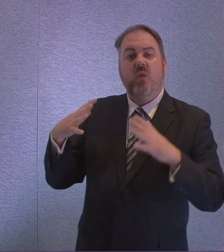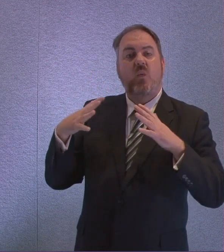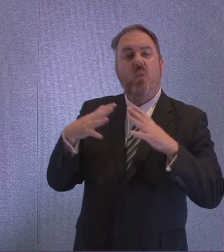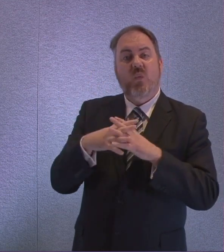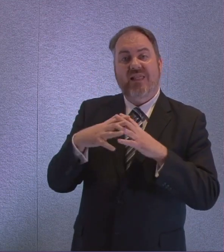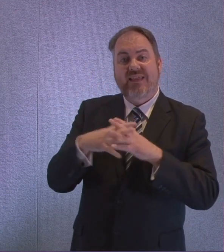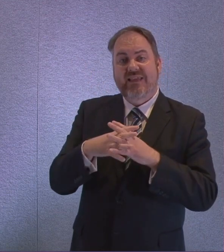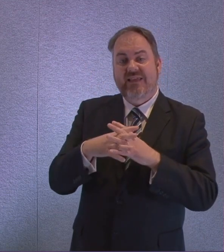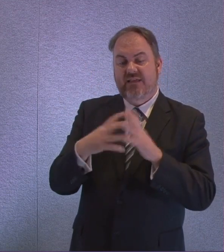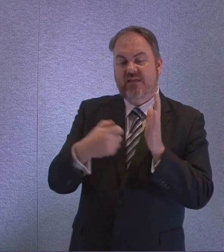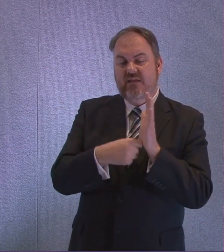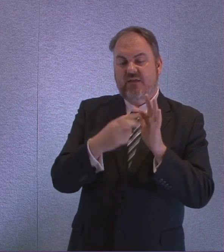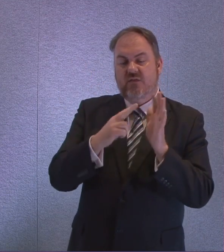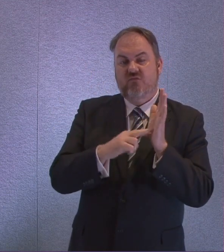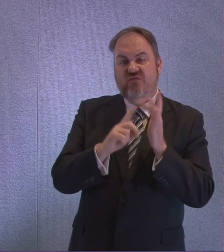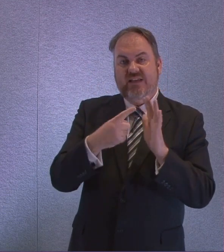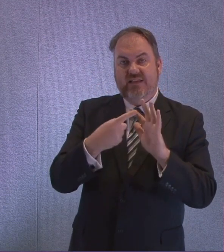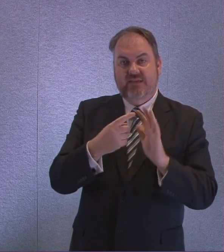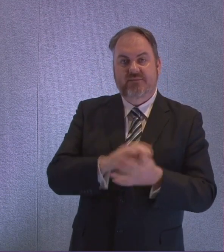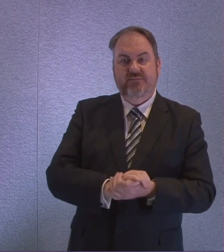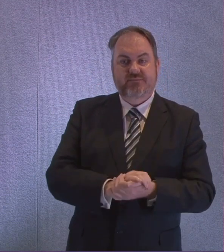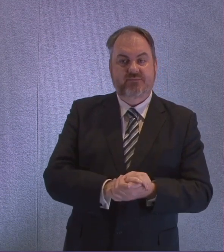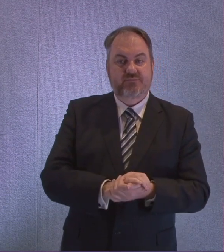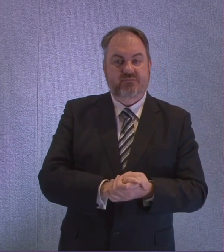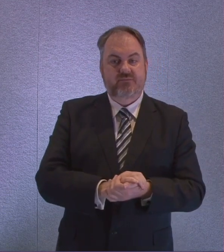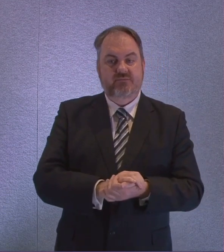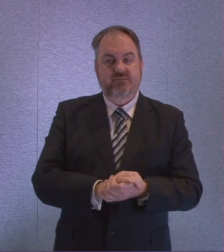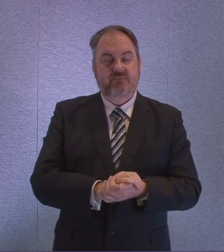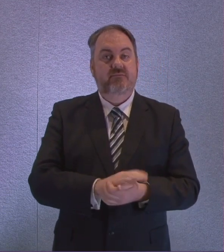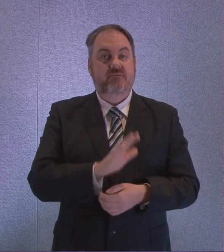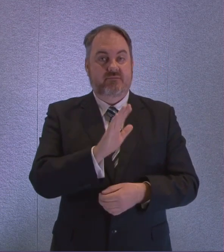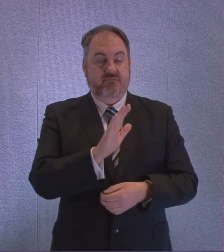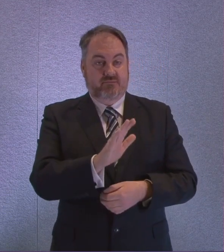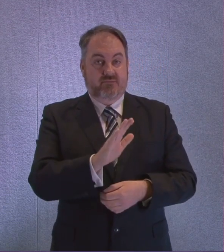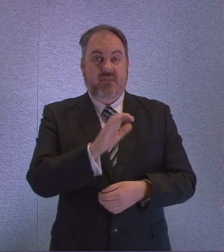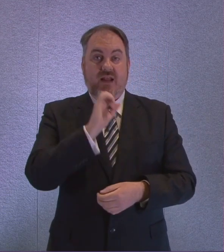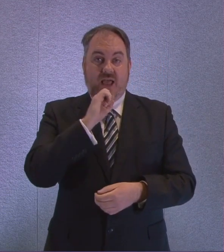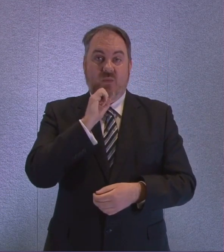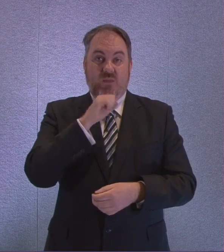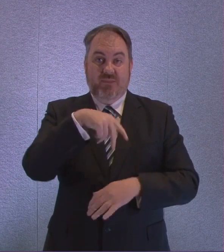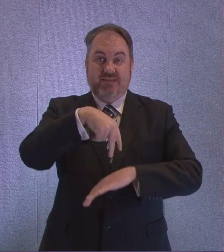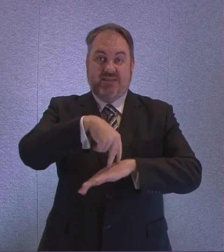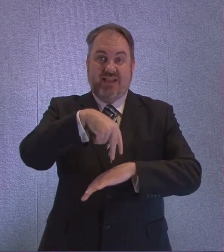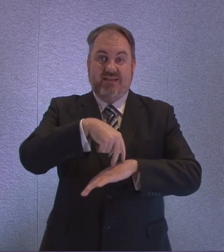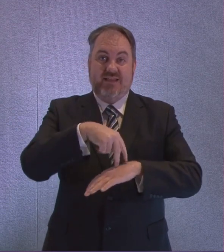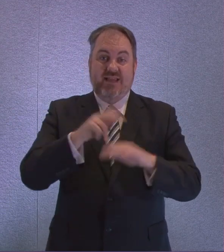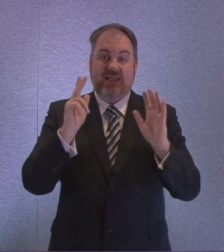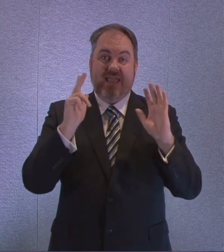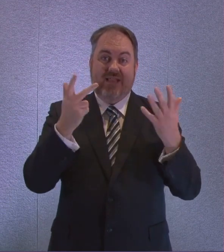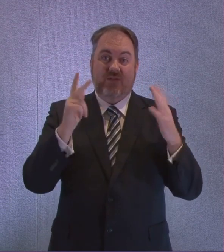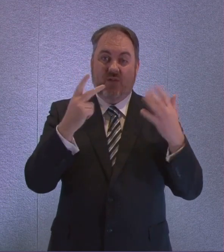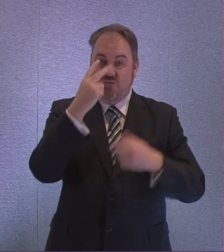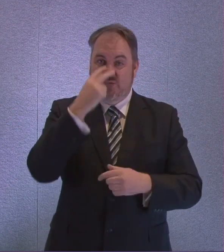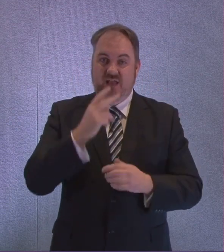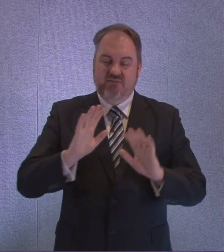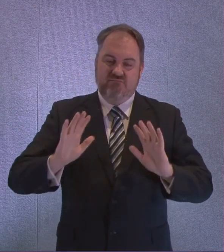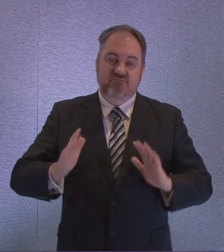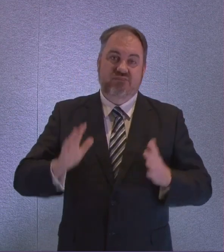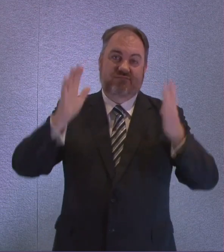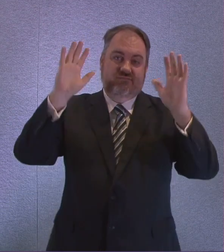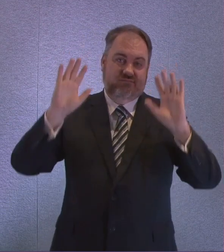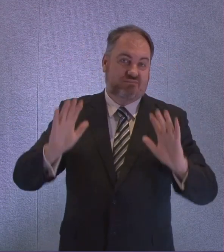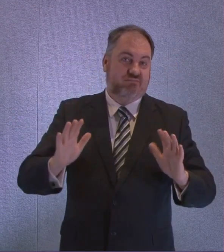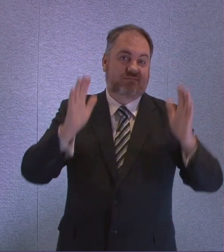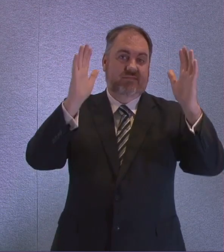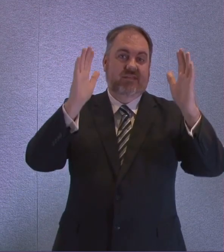Willie Rennie first minister I'll be out on my front doorstep this evening clapping for NHS workers the social care workers